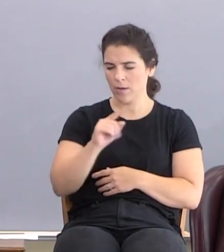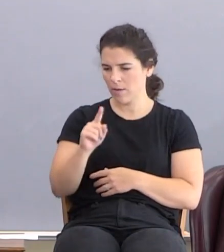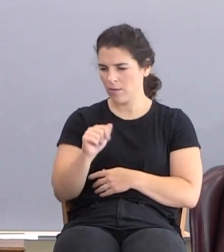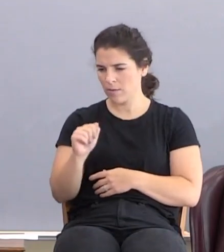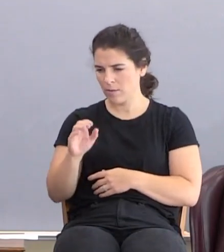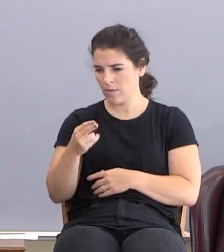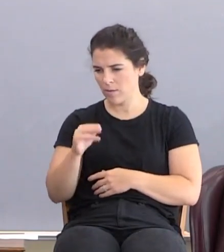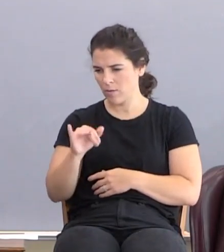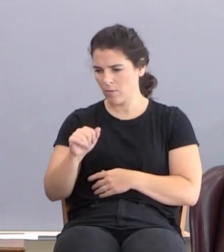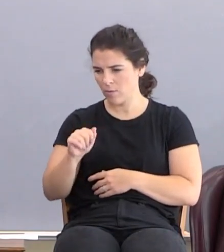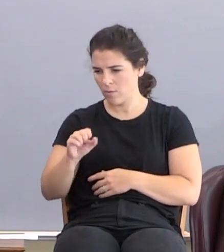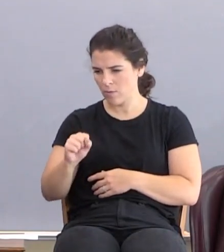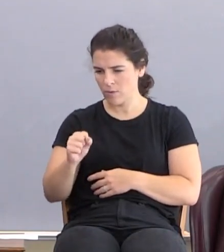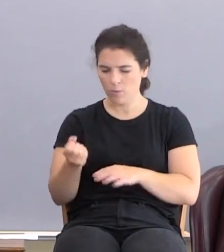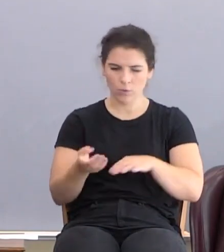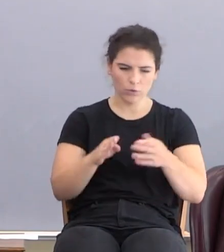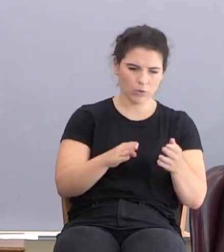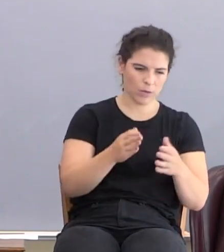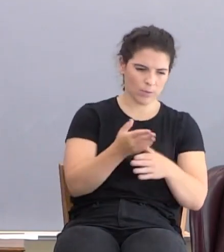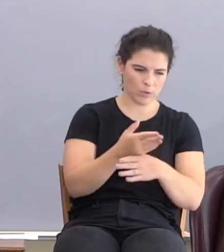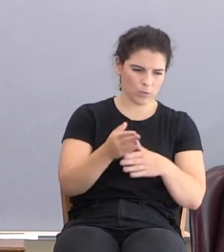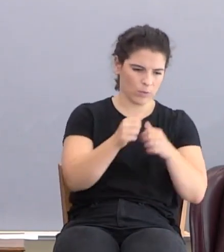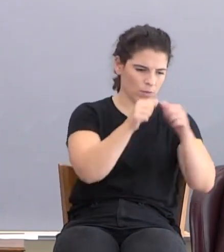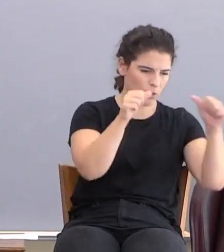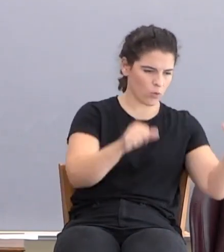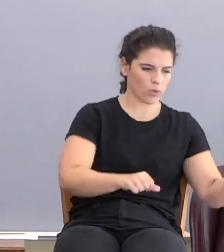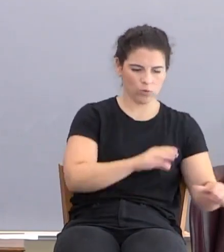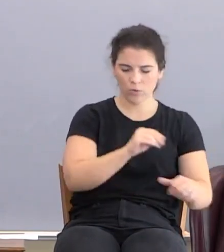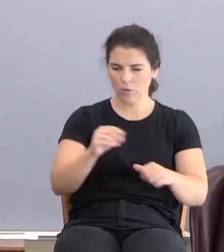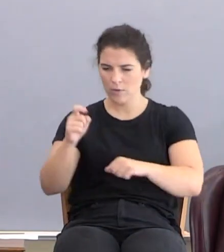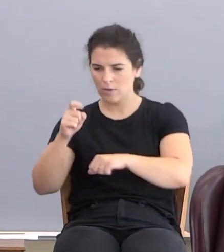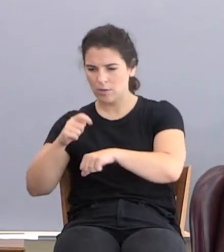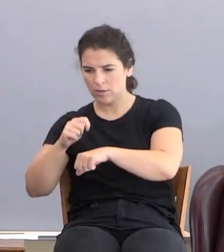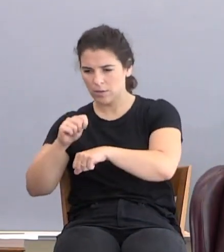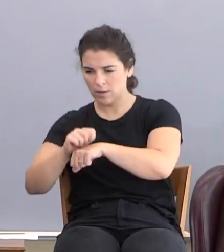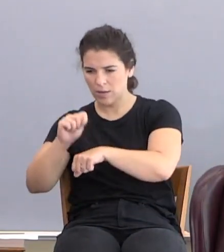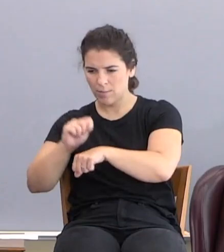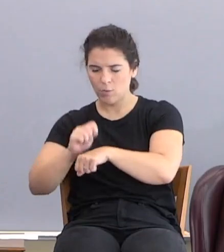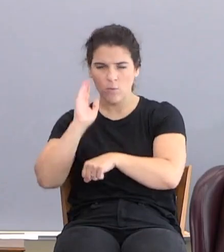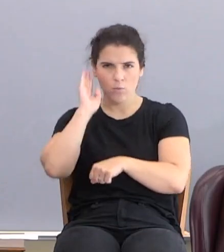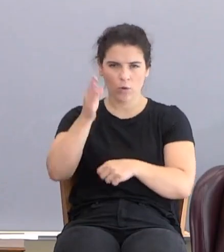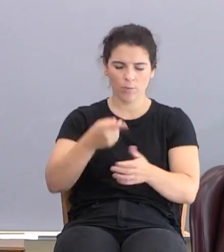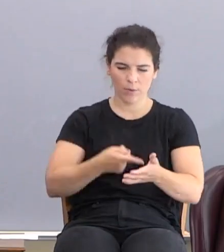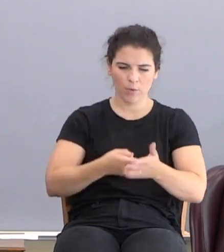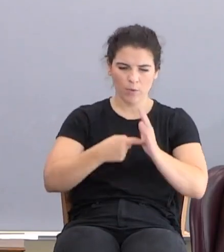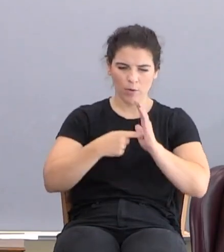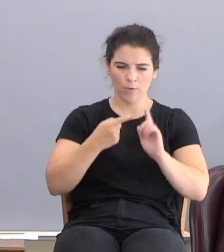perished between the altar and the temple, verily I say unto you, it shall be required of this generation.